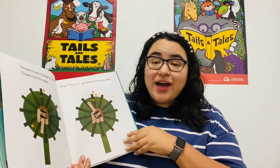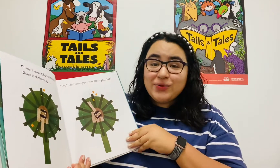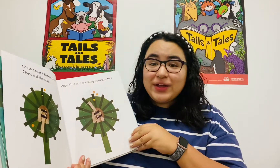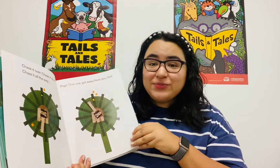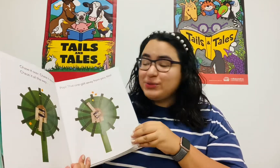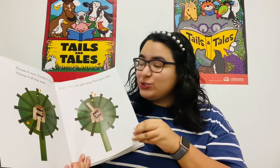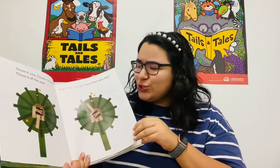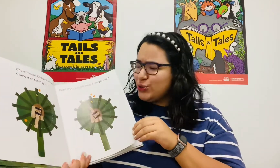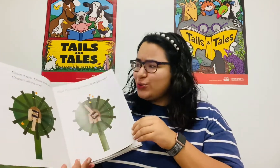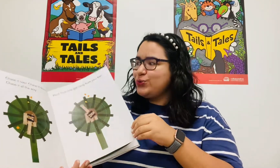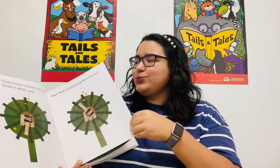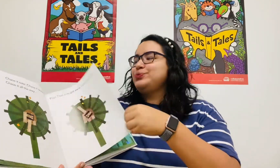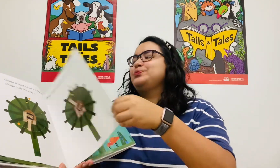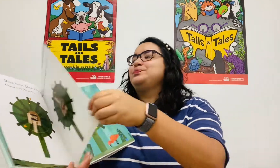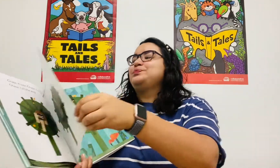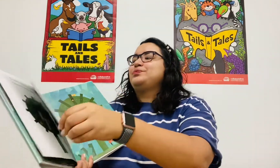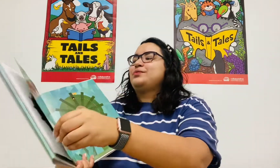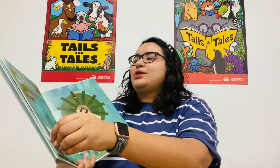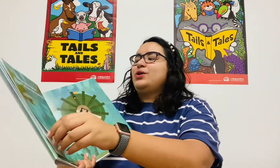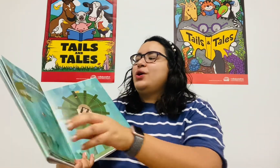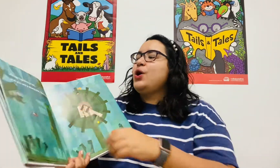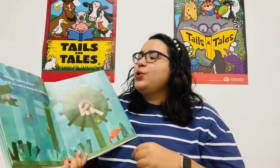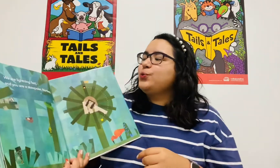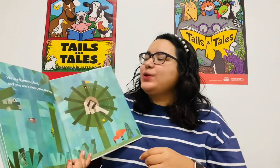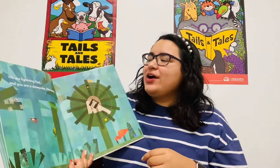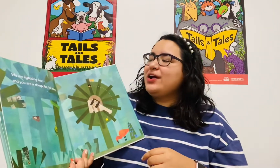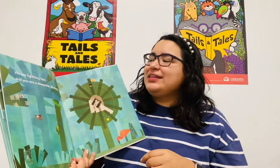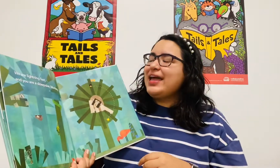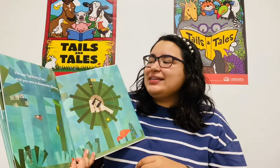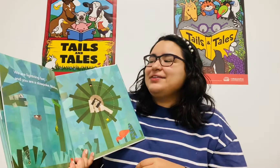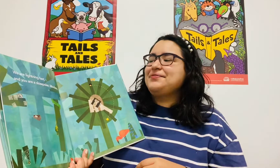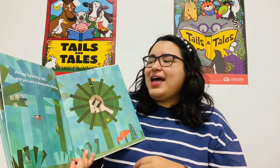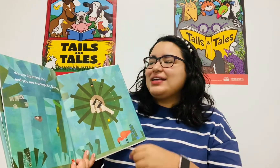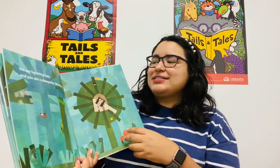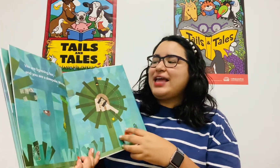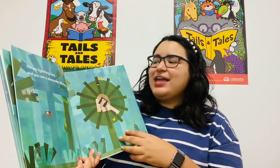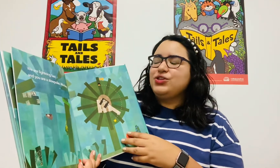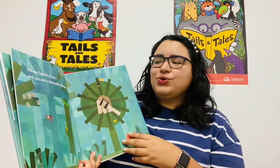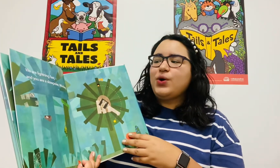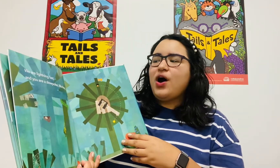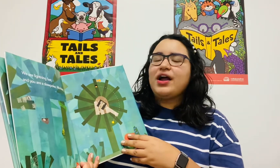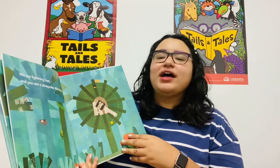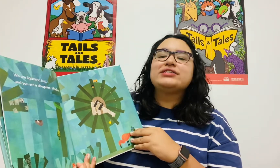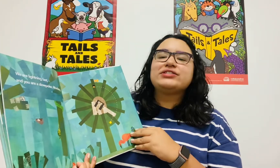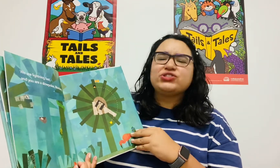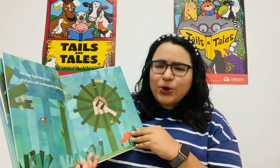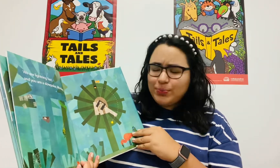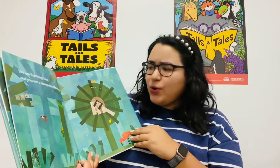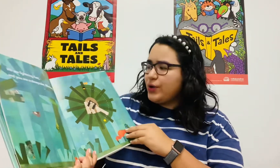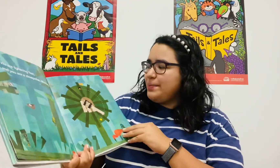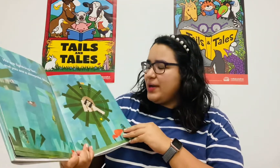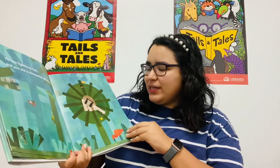away from you too. We are lightning fast and you are a slowpoke monkey.